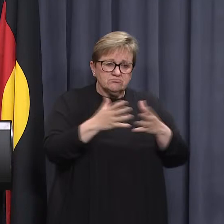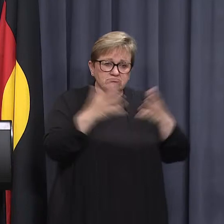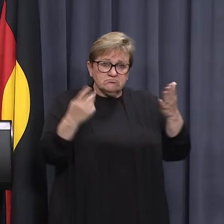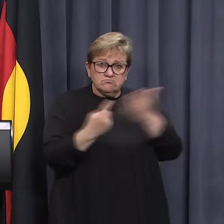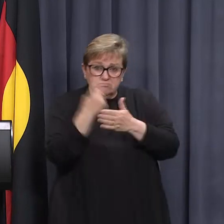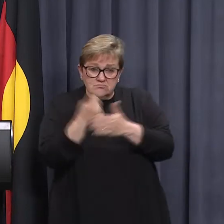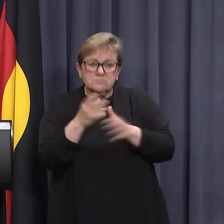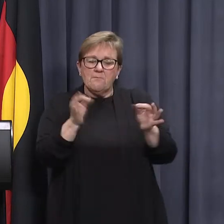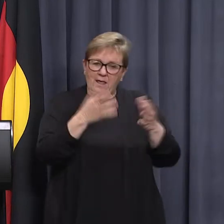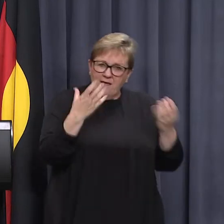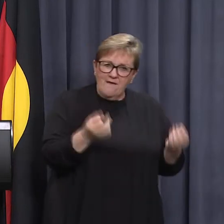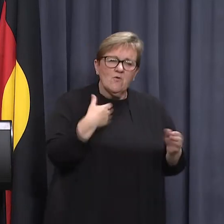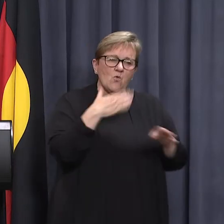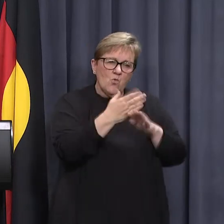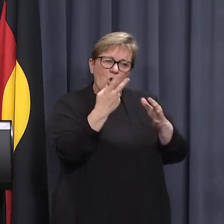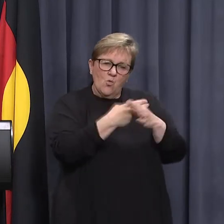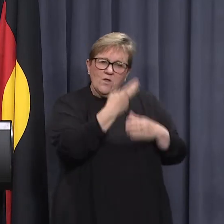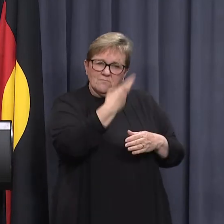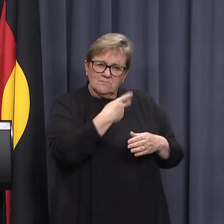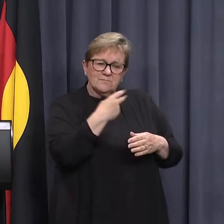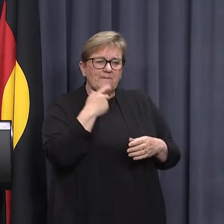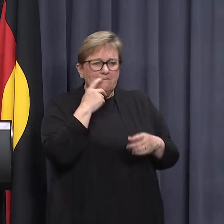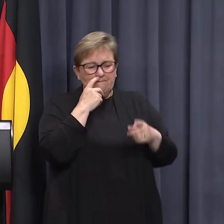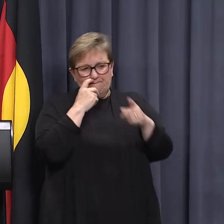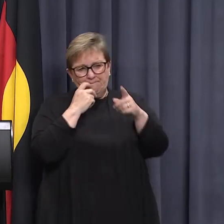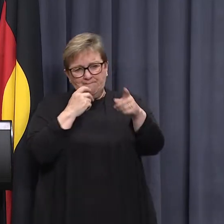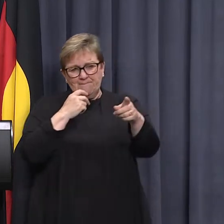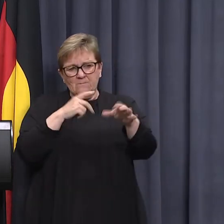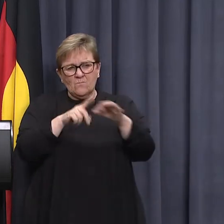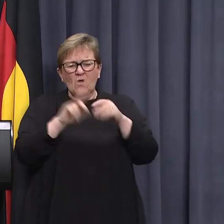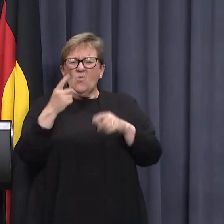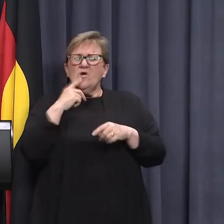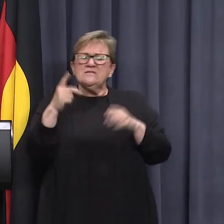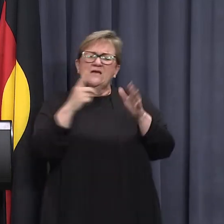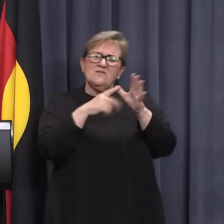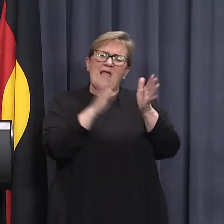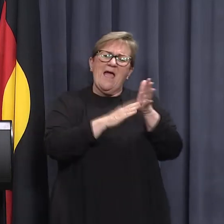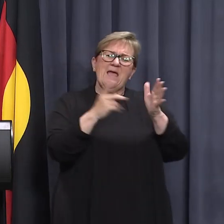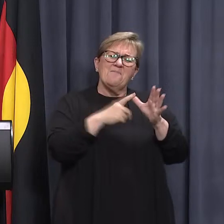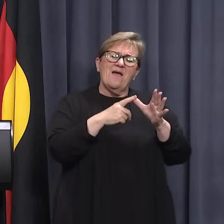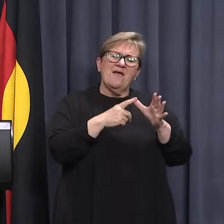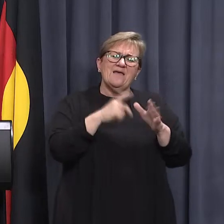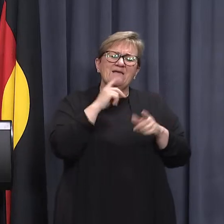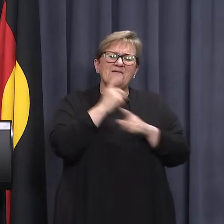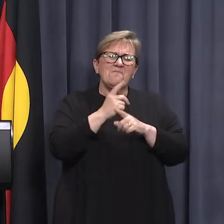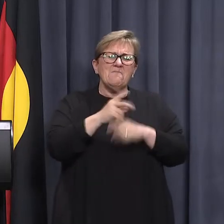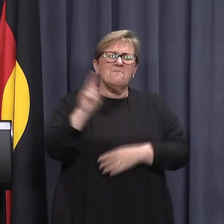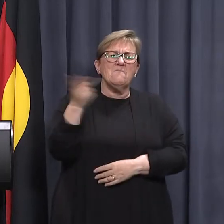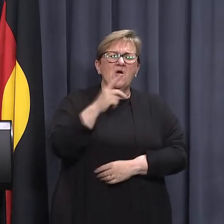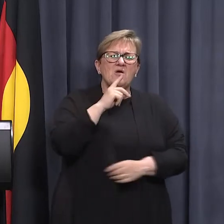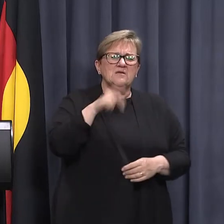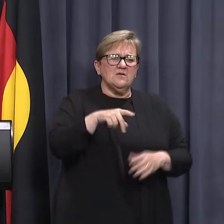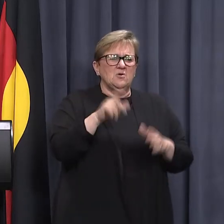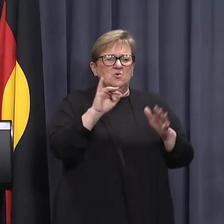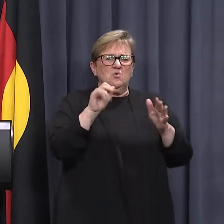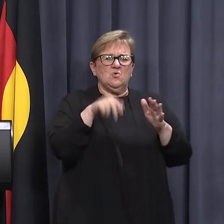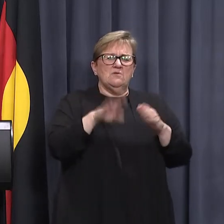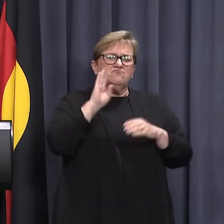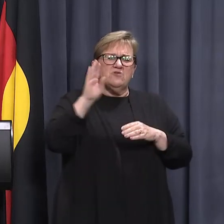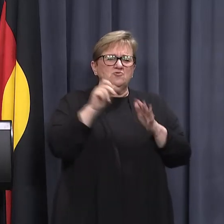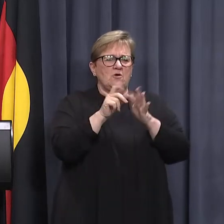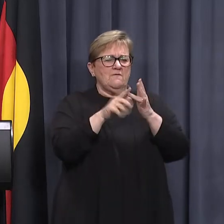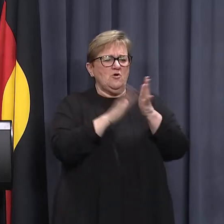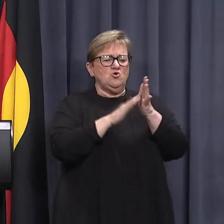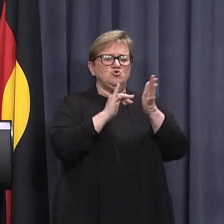place and we'll continue to work with them to put them in. So what do you say to the AMA and the Nurses Federation that both call doomsday press conferences